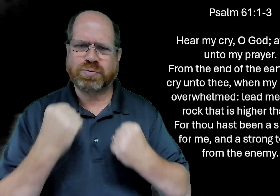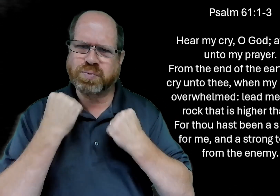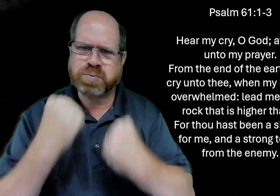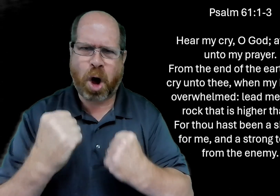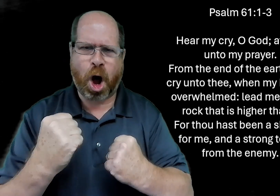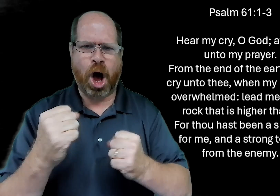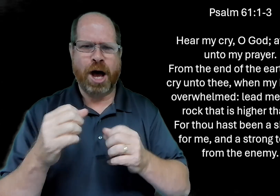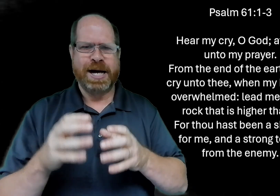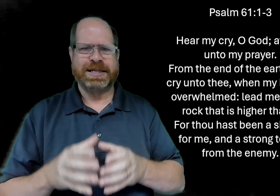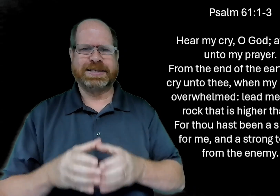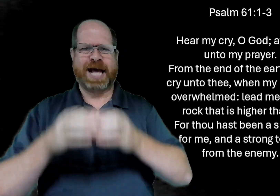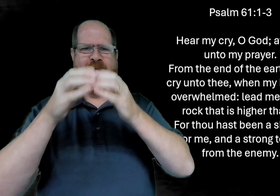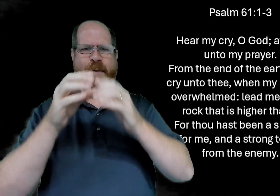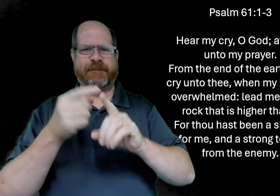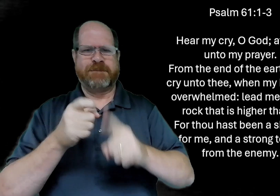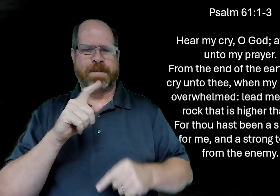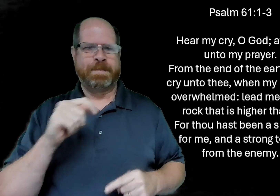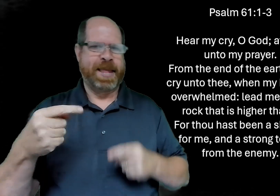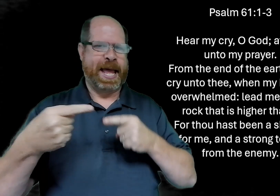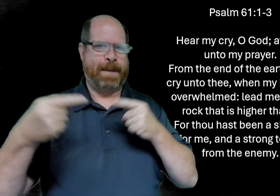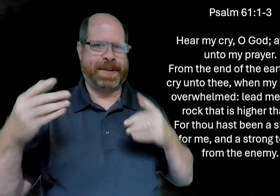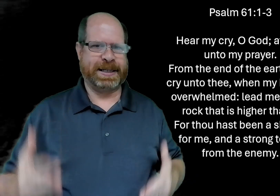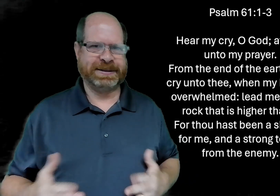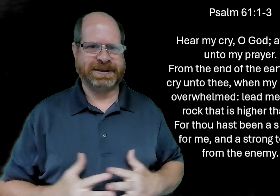and a strong tower from the enemy